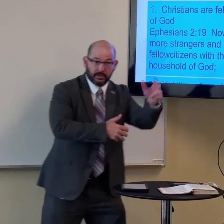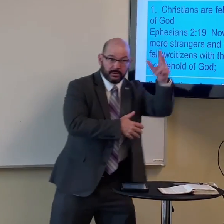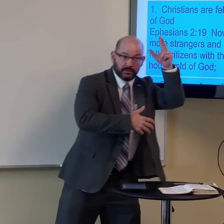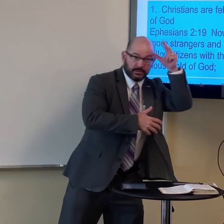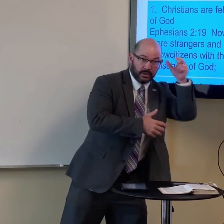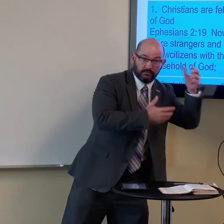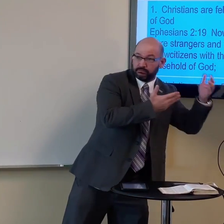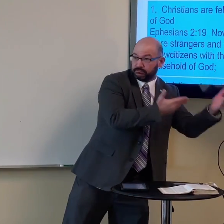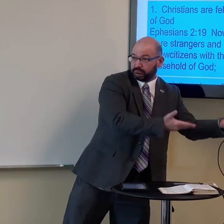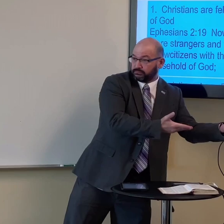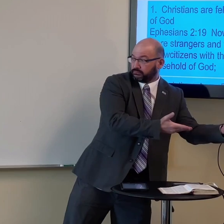follow the devil